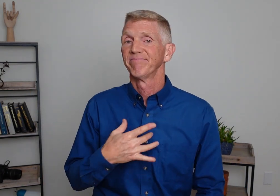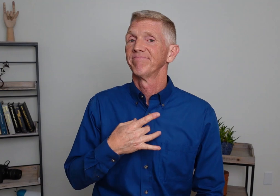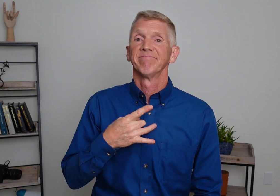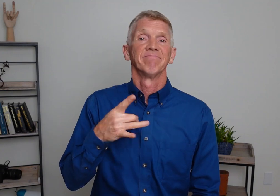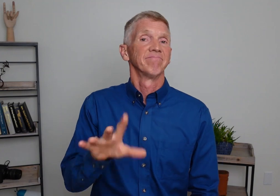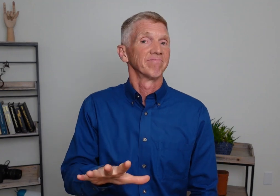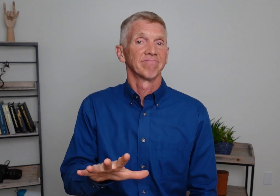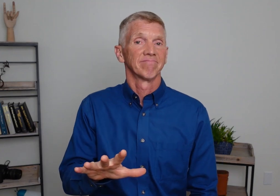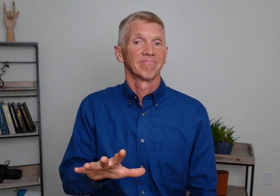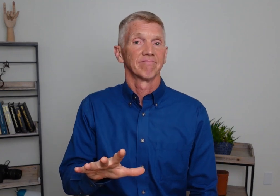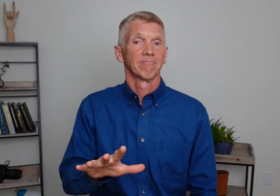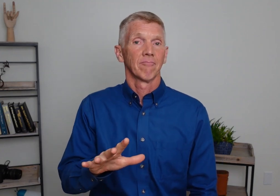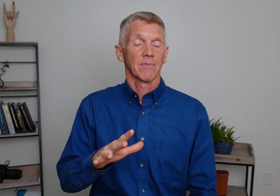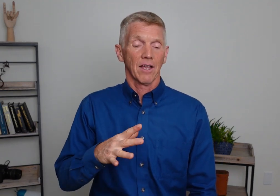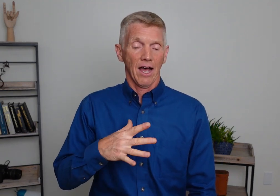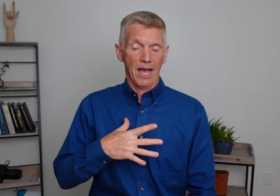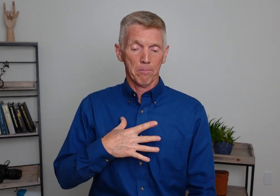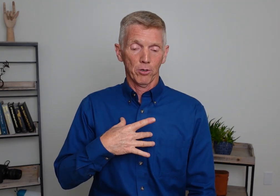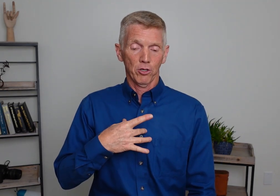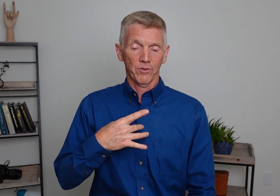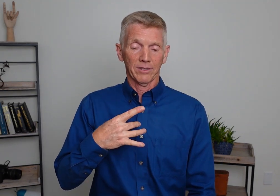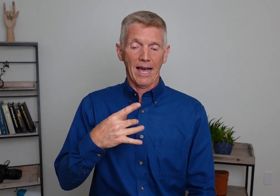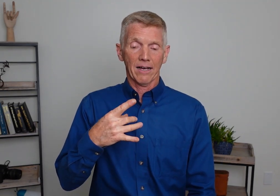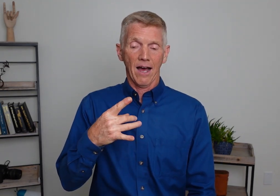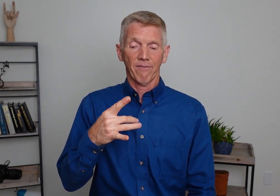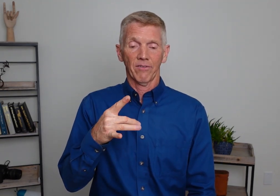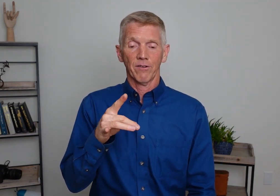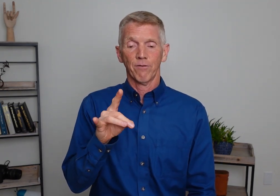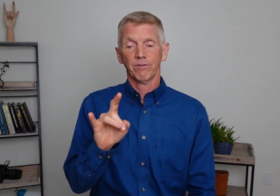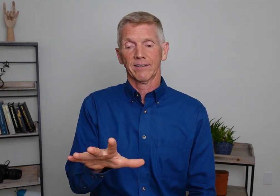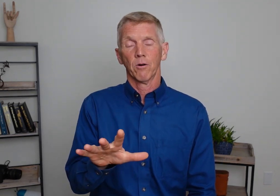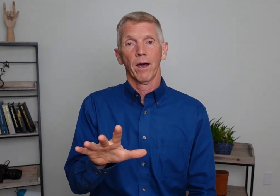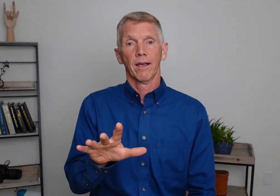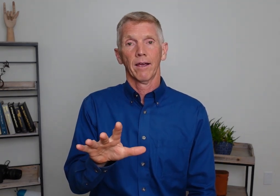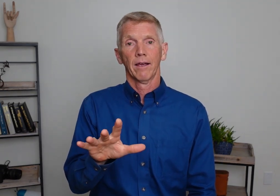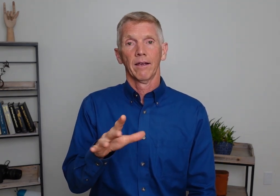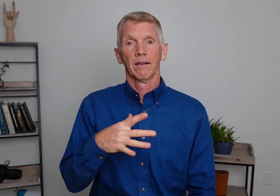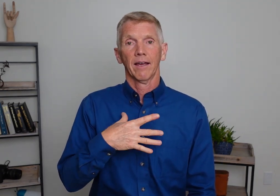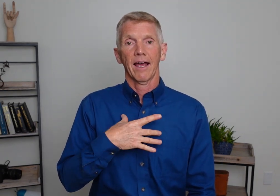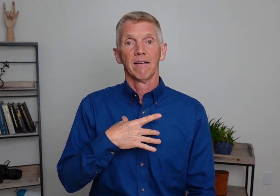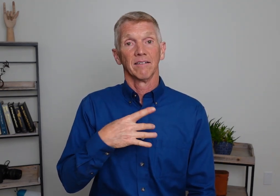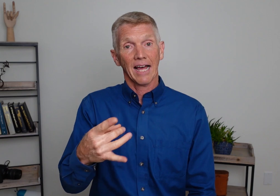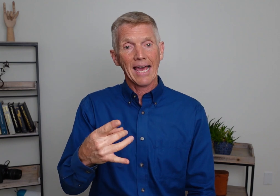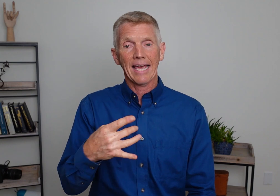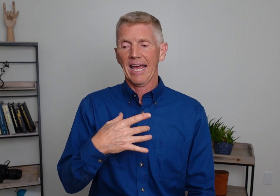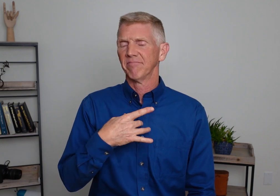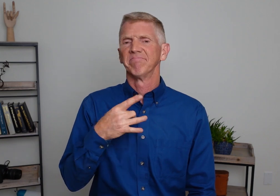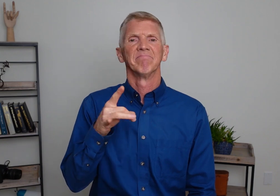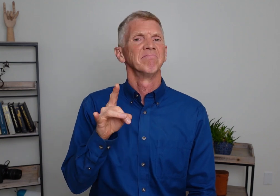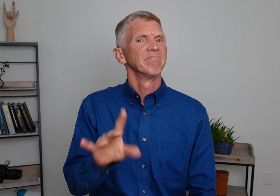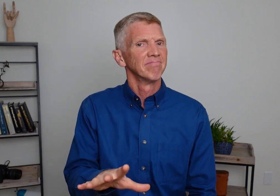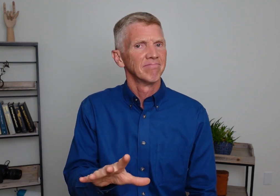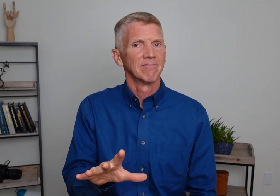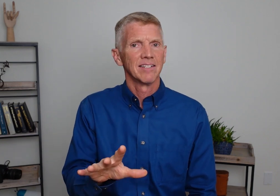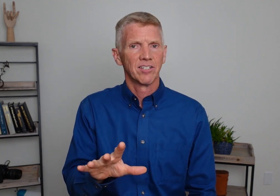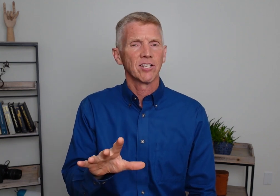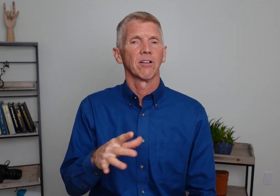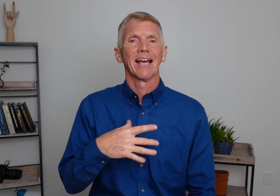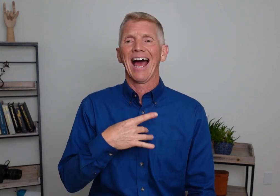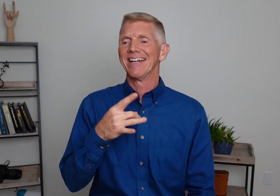I pulled the like off and then flipped it away. Okay. Like and dislike. I